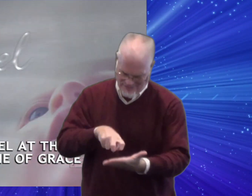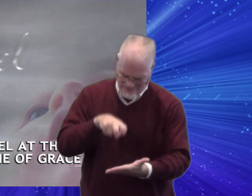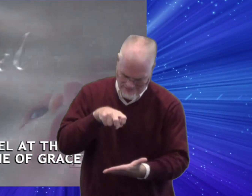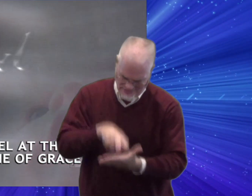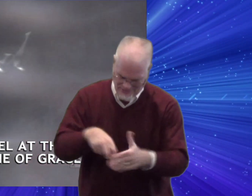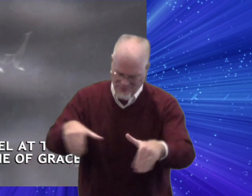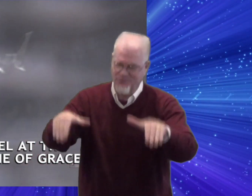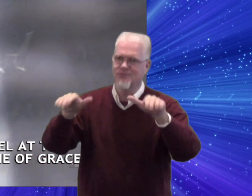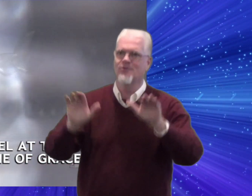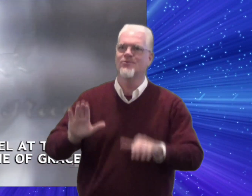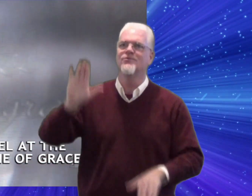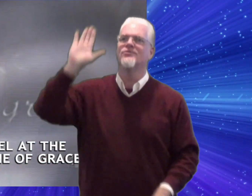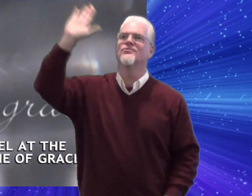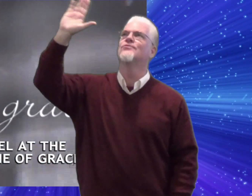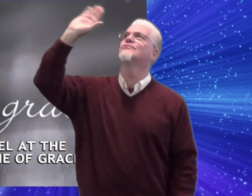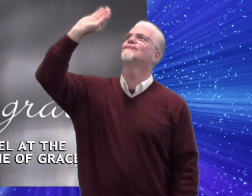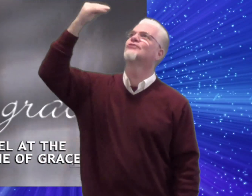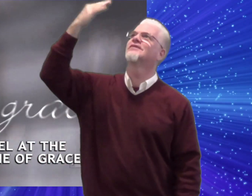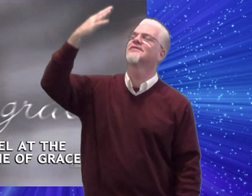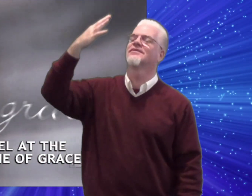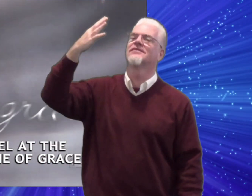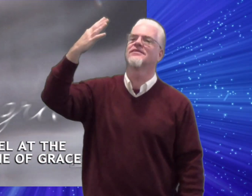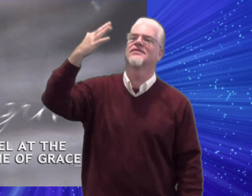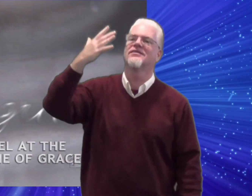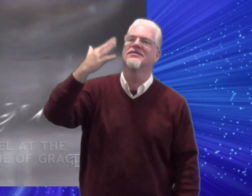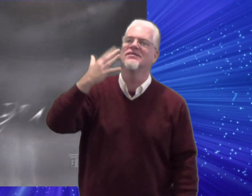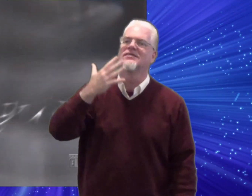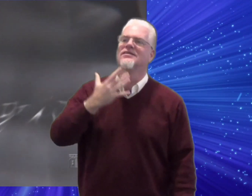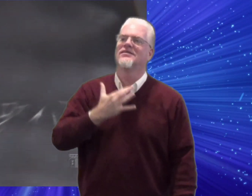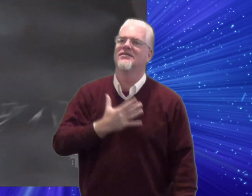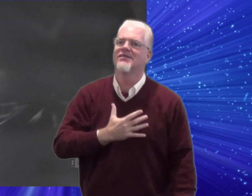at the throne of grace